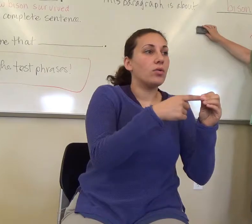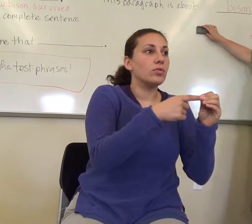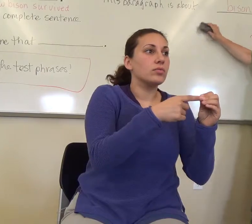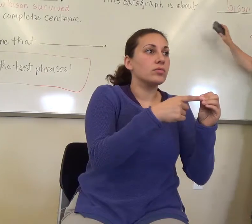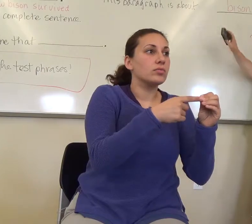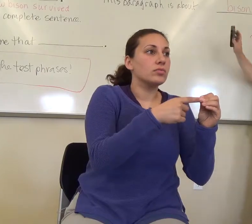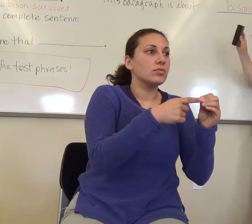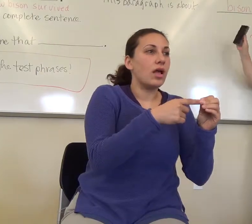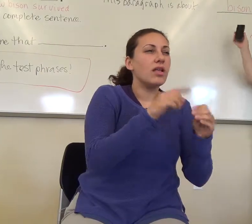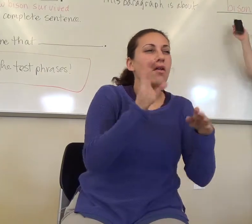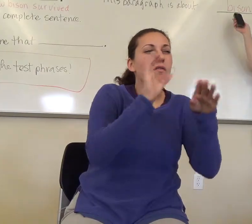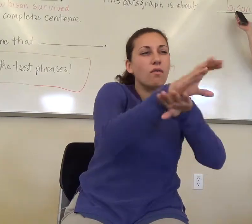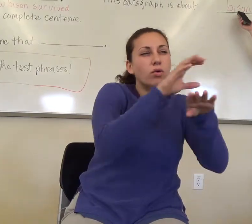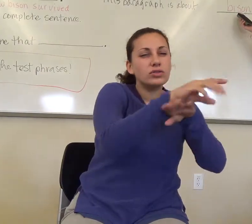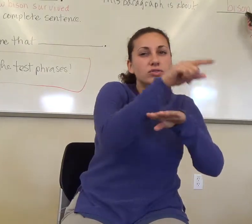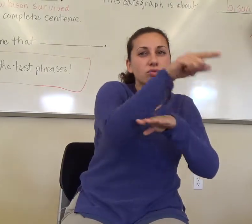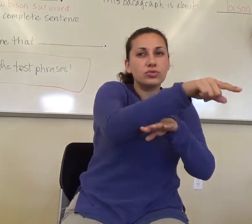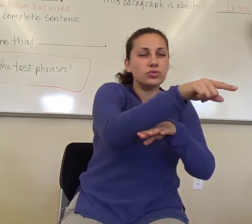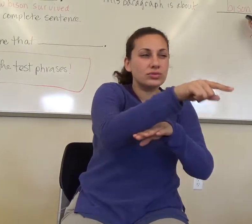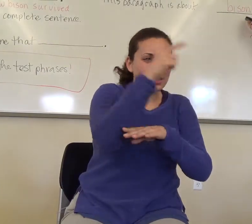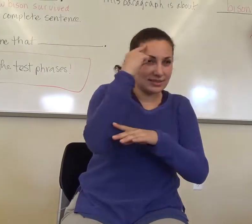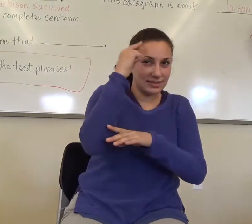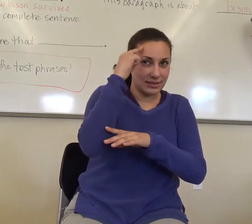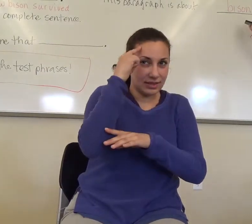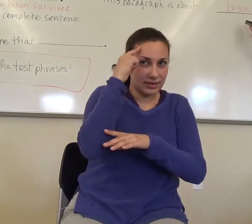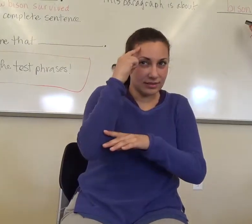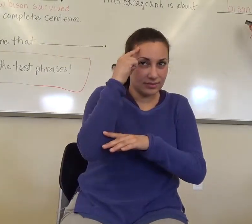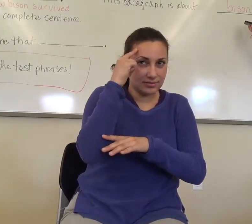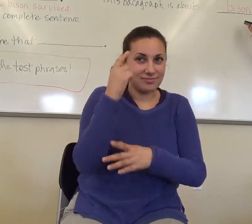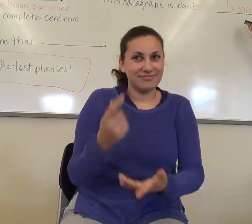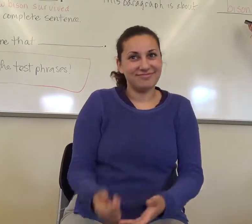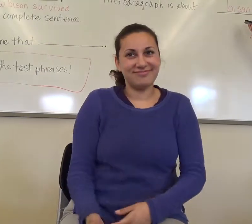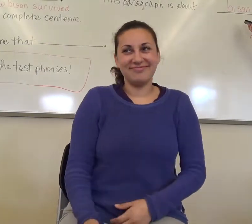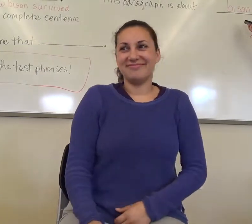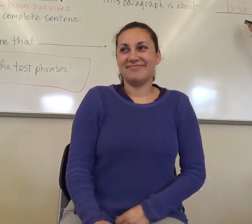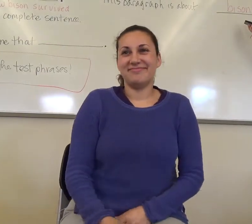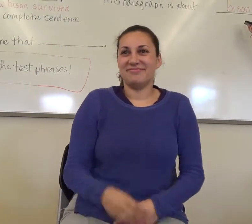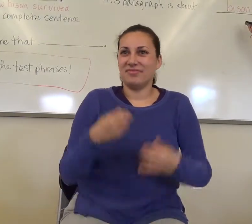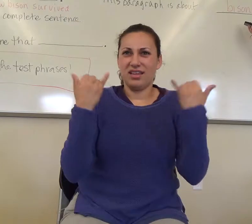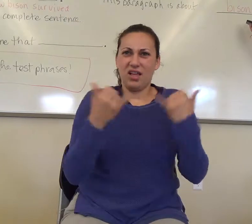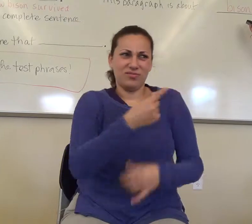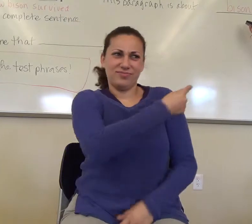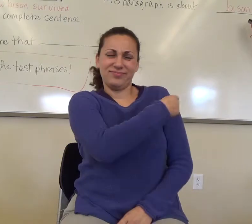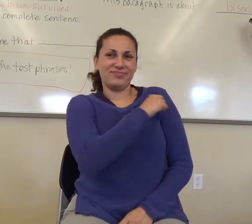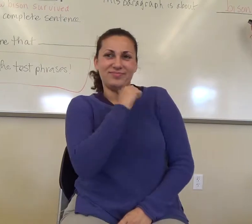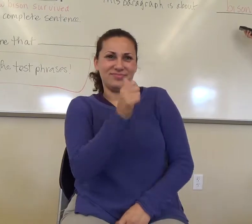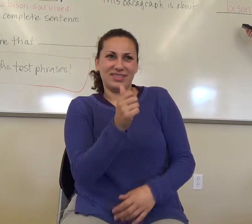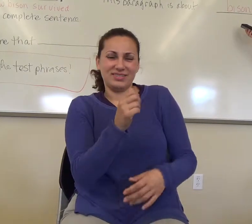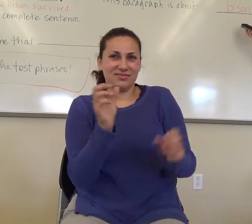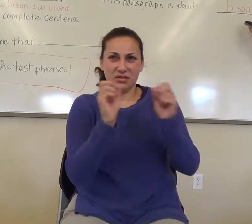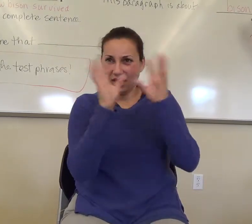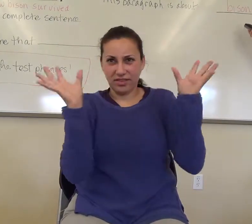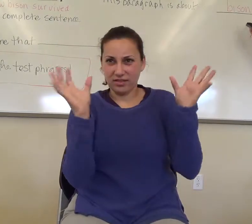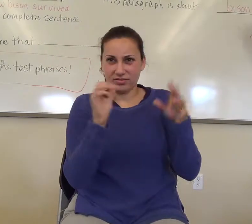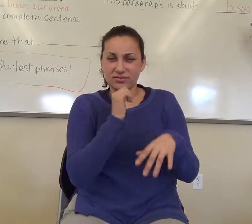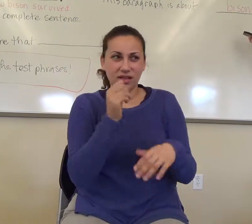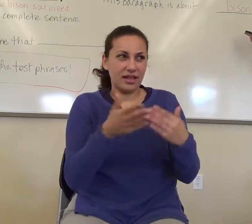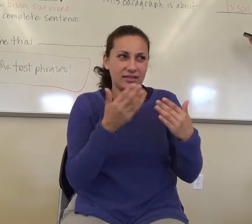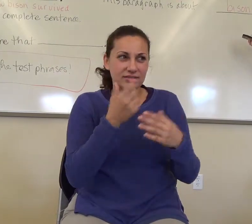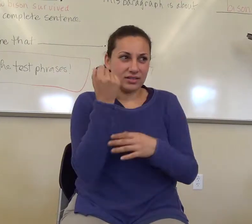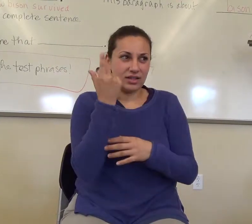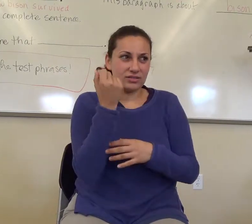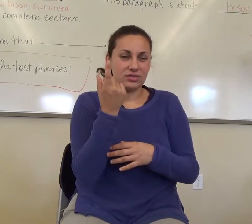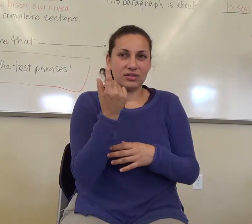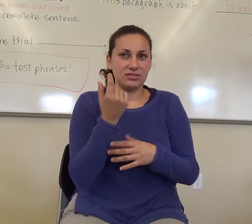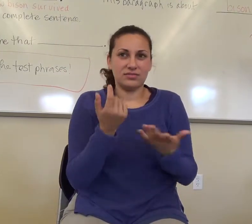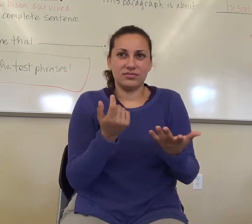you, because now this doesn't make sense, right? This paragraph is about bison's